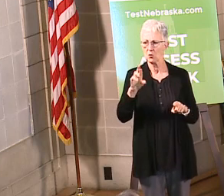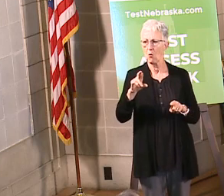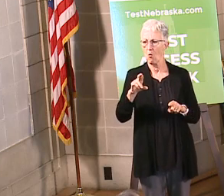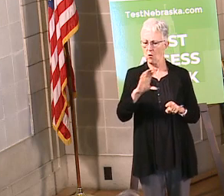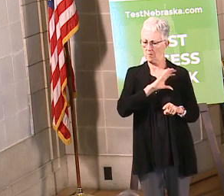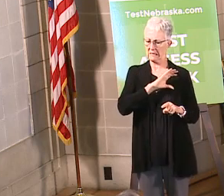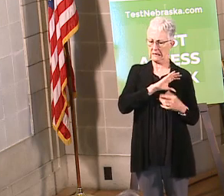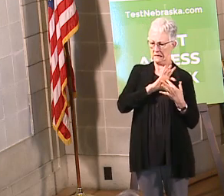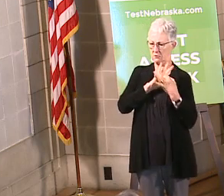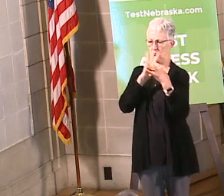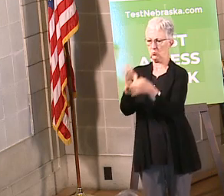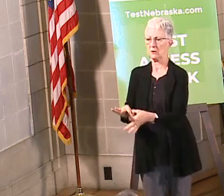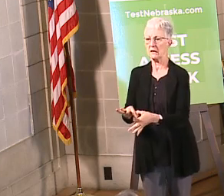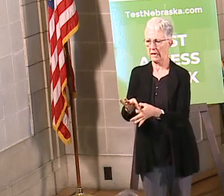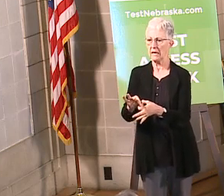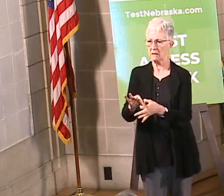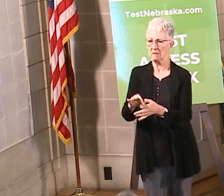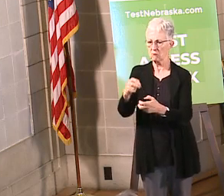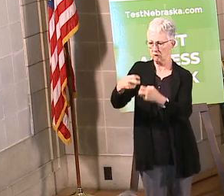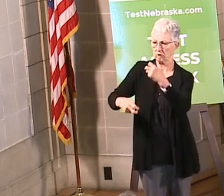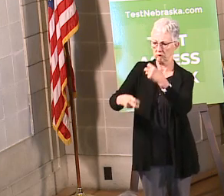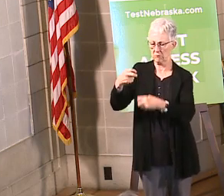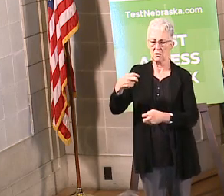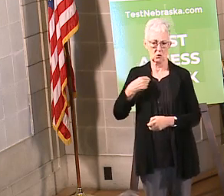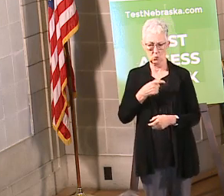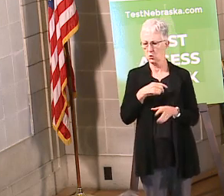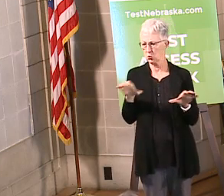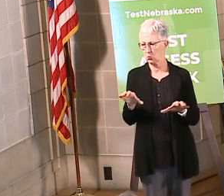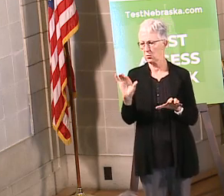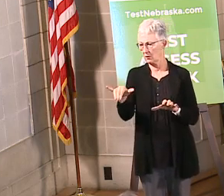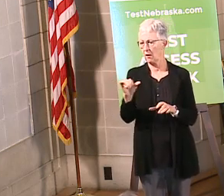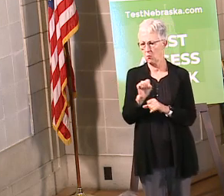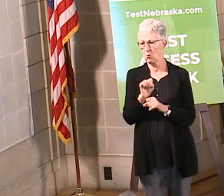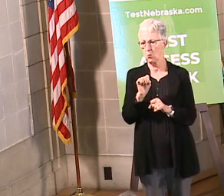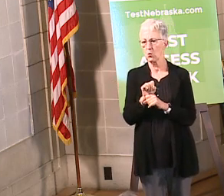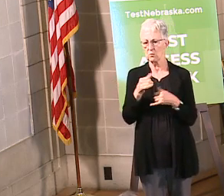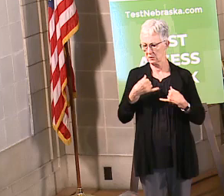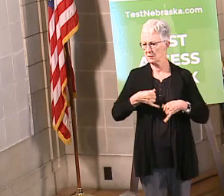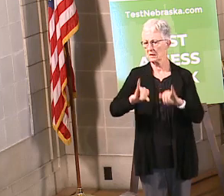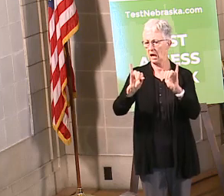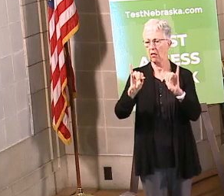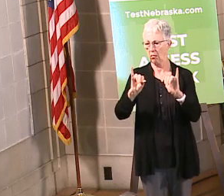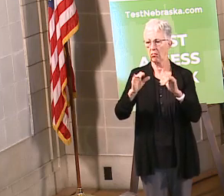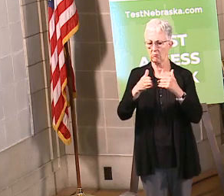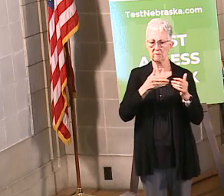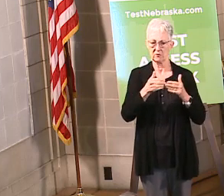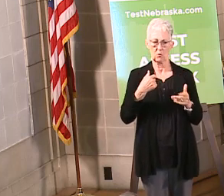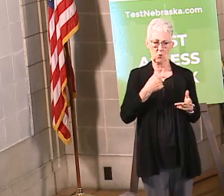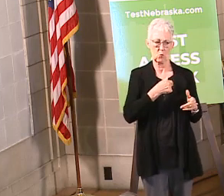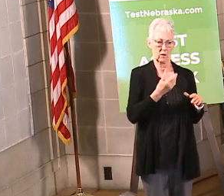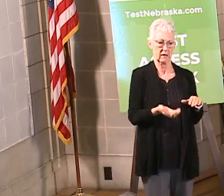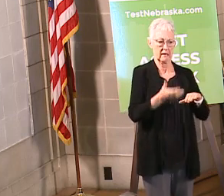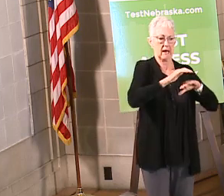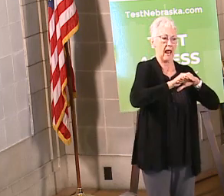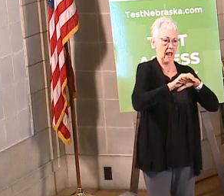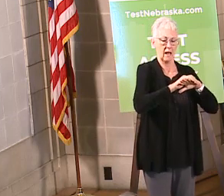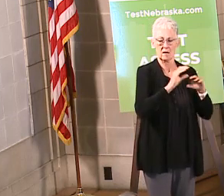before COVID-19, of course, are still being attended to today.